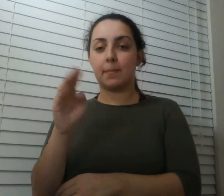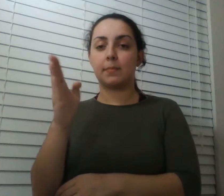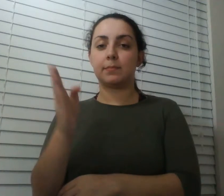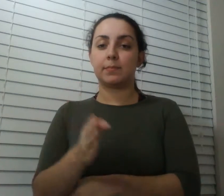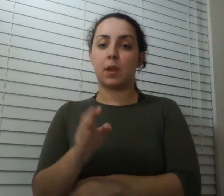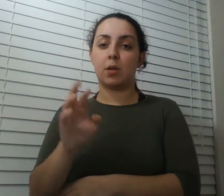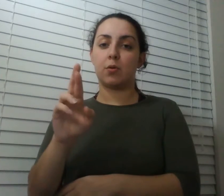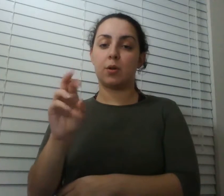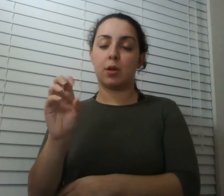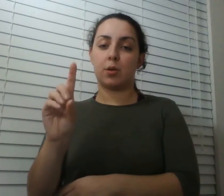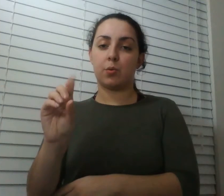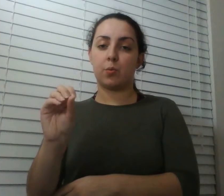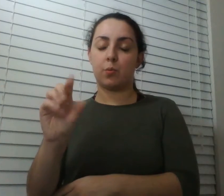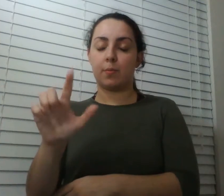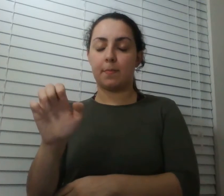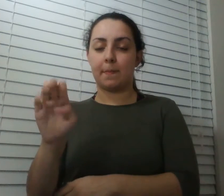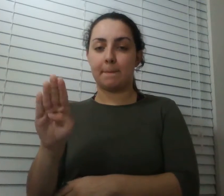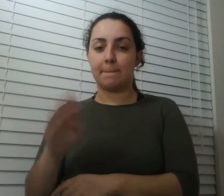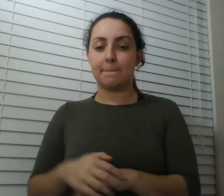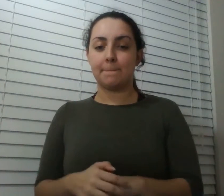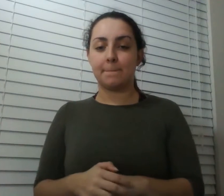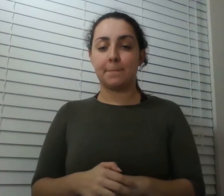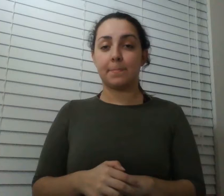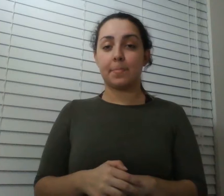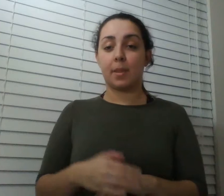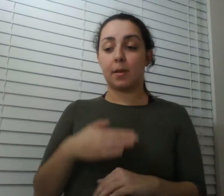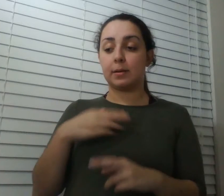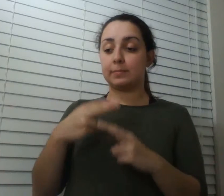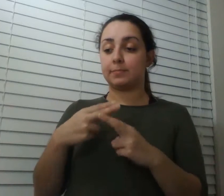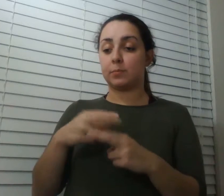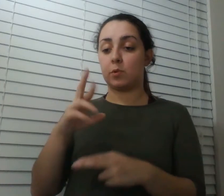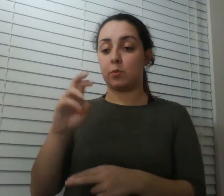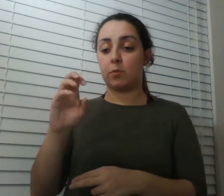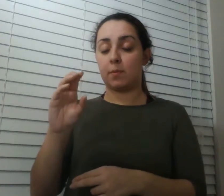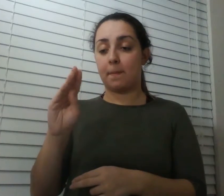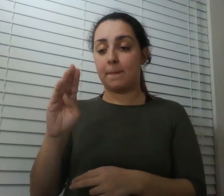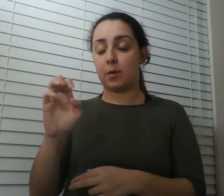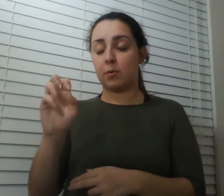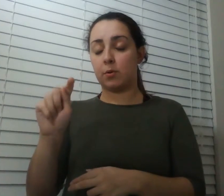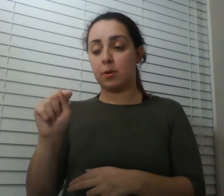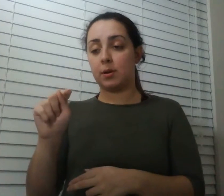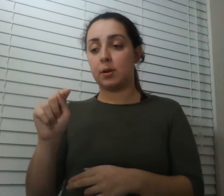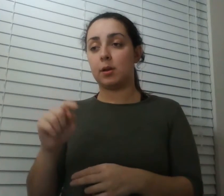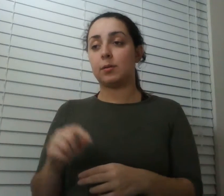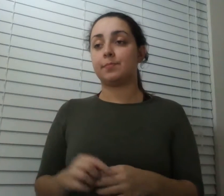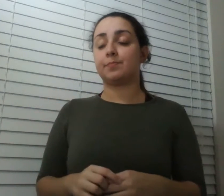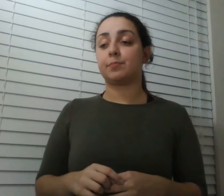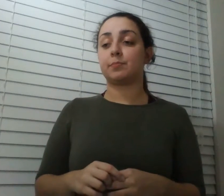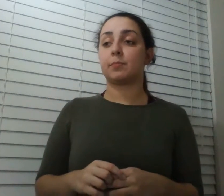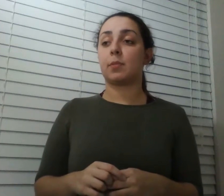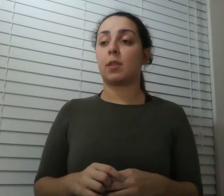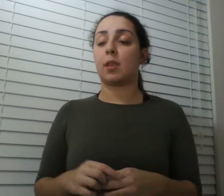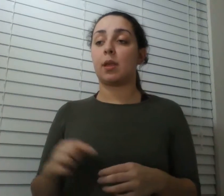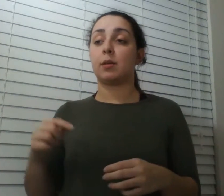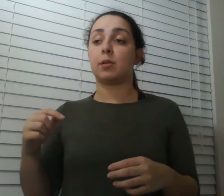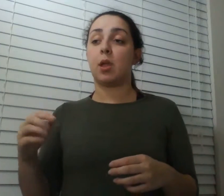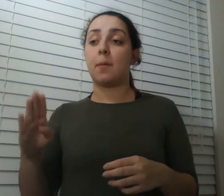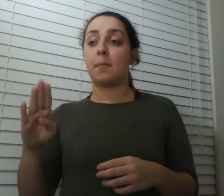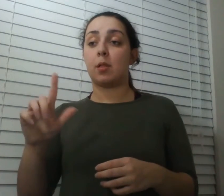3030 hi i'm robert crulwich and radio radio lab is supported by blue apron blue apron partners with